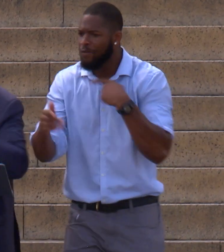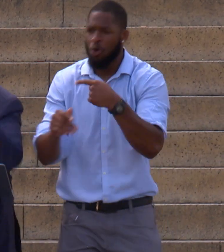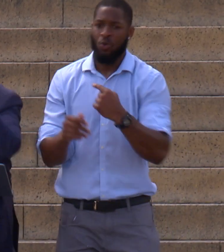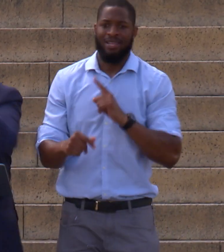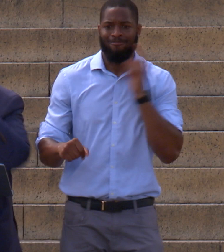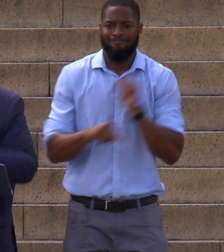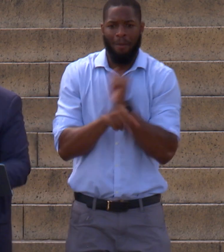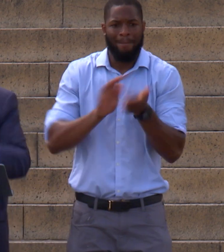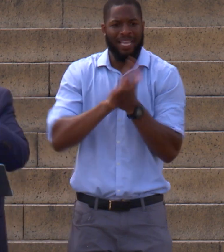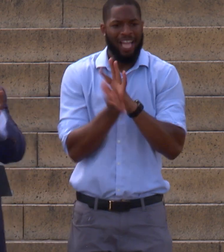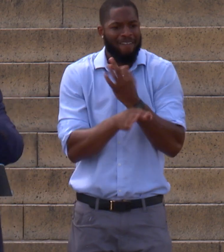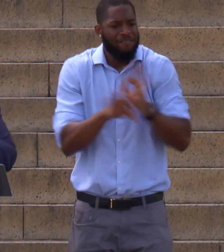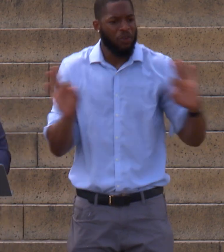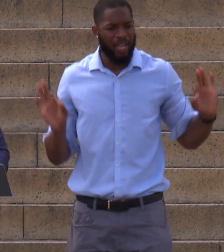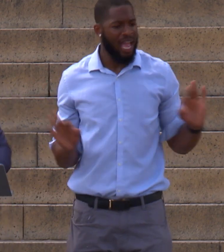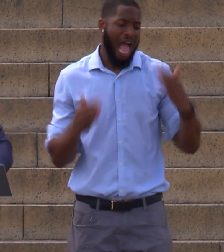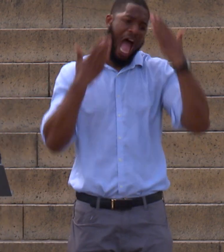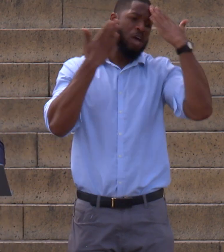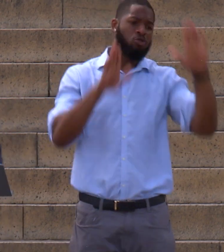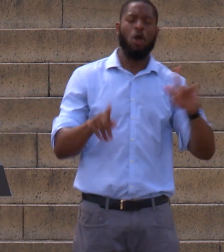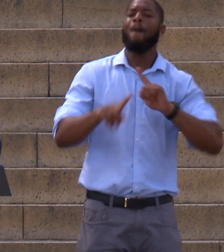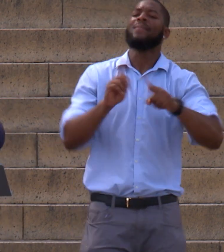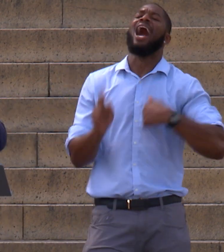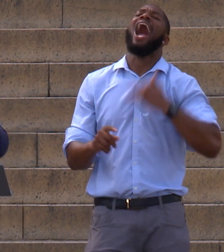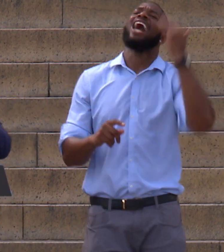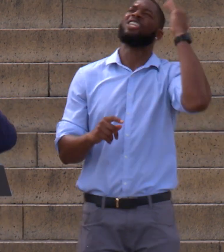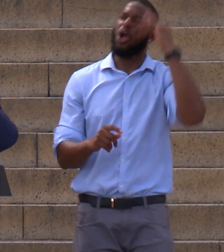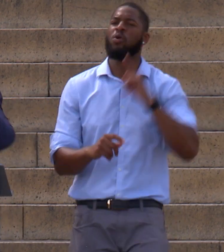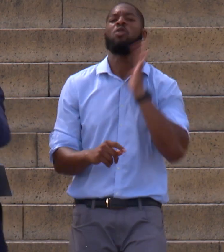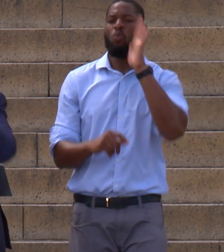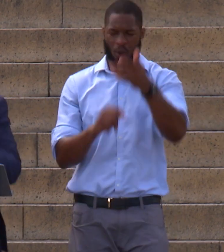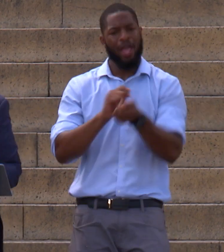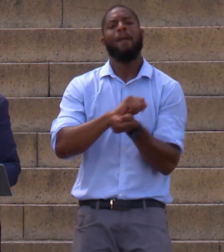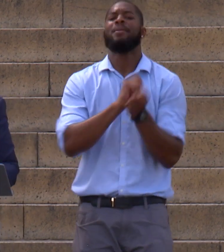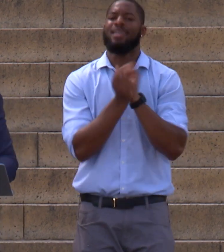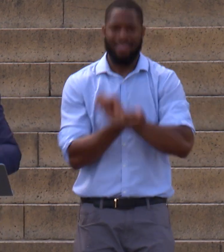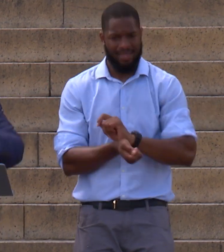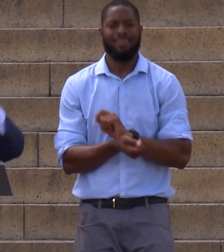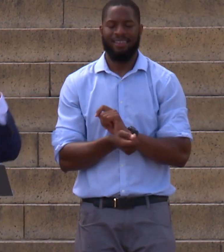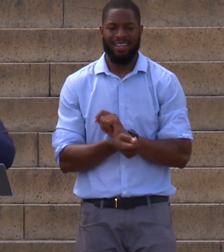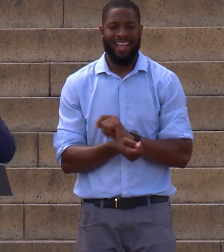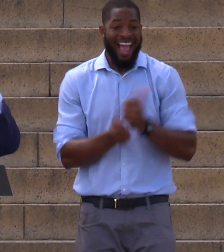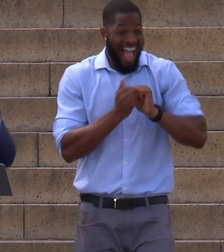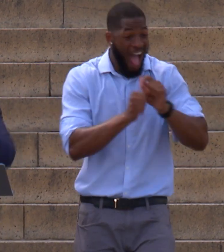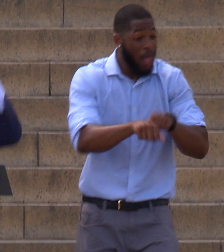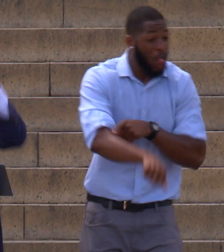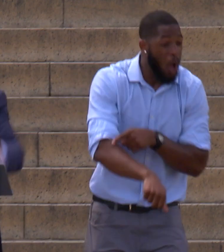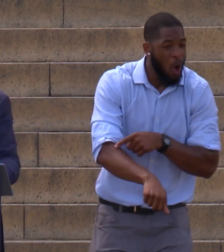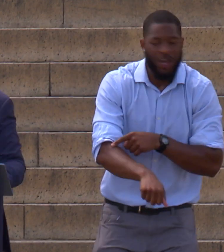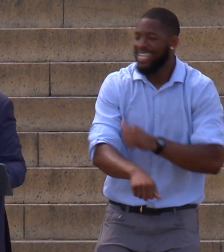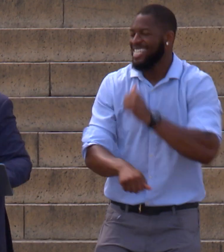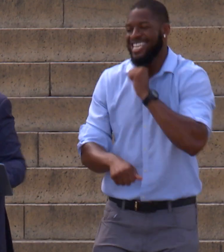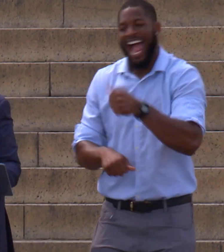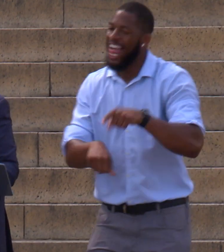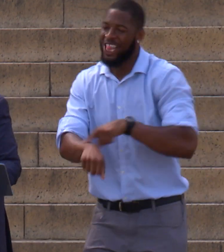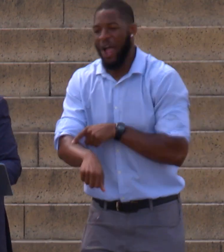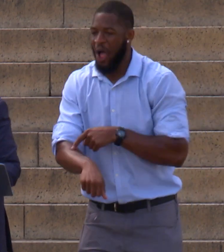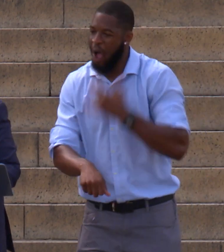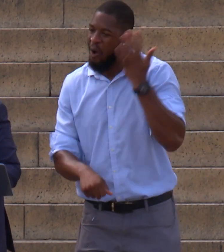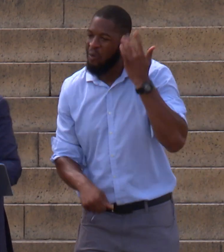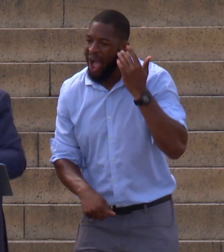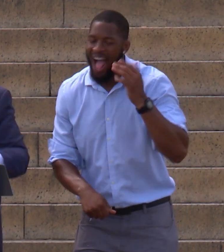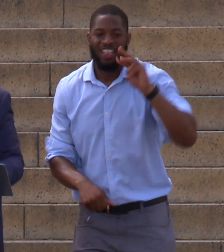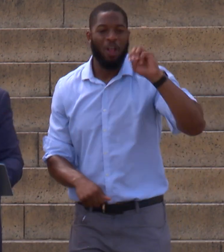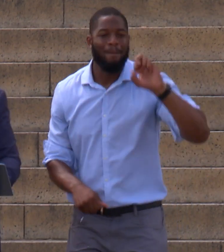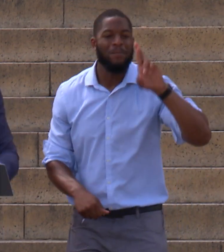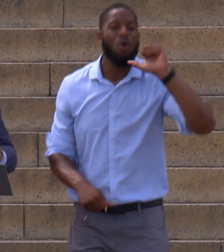know, but truth trust the earth will rise again. How long? Not long. Because the memorial ark of the universe is